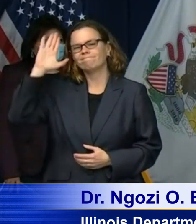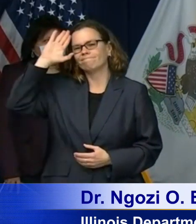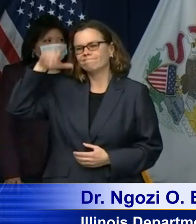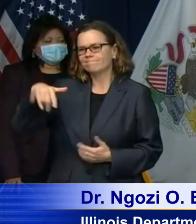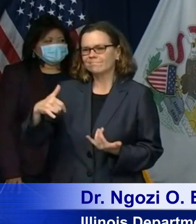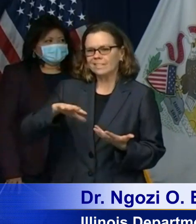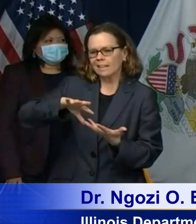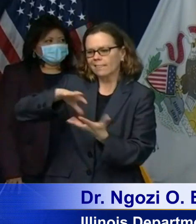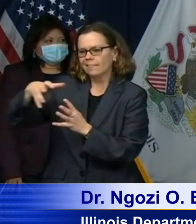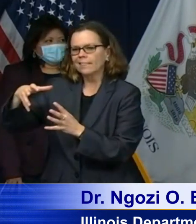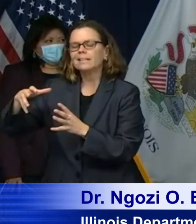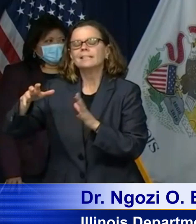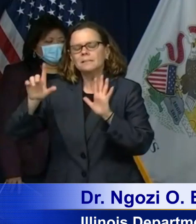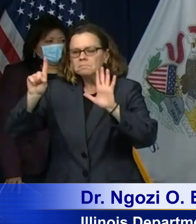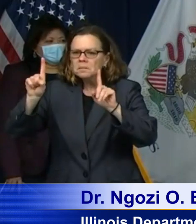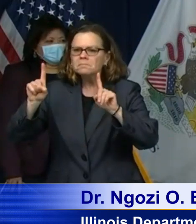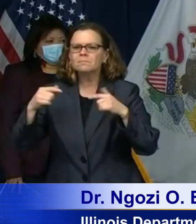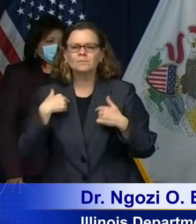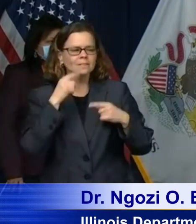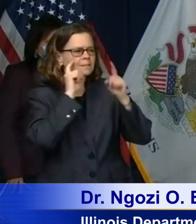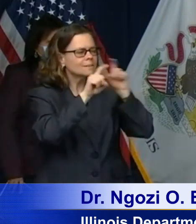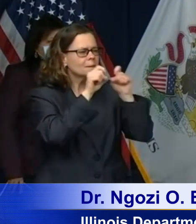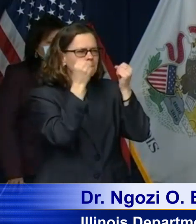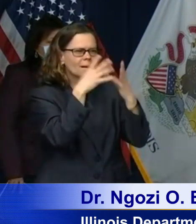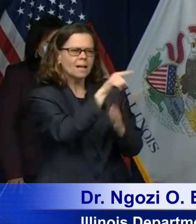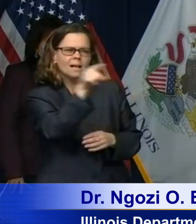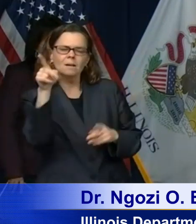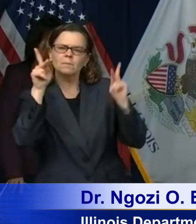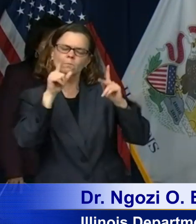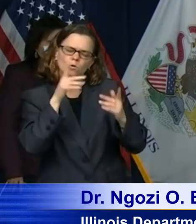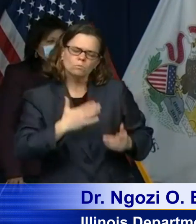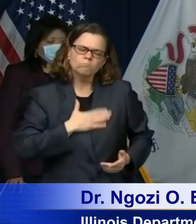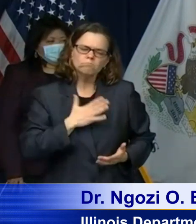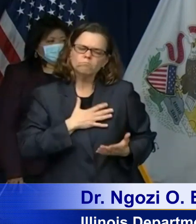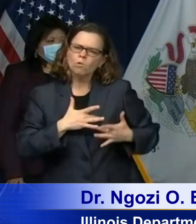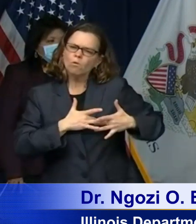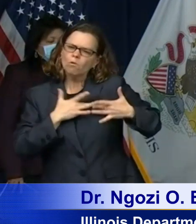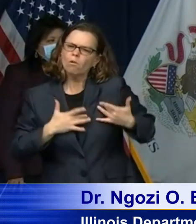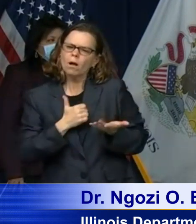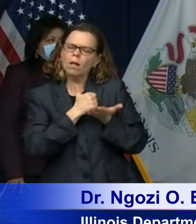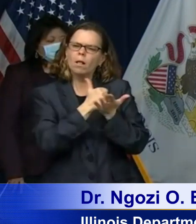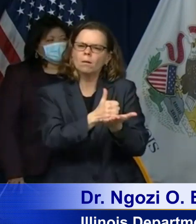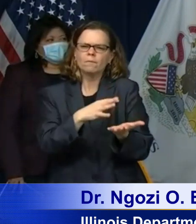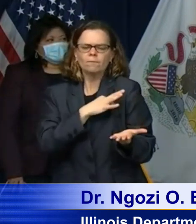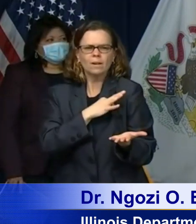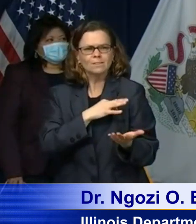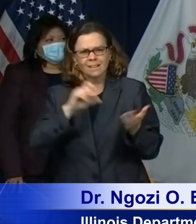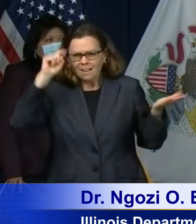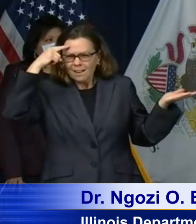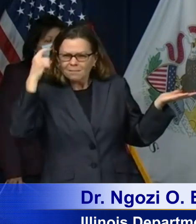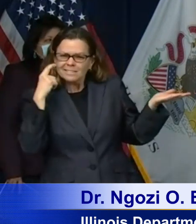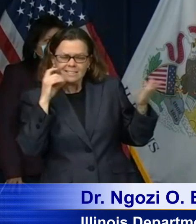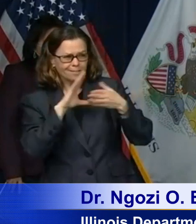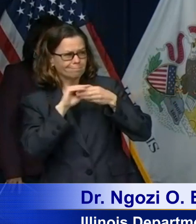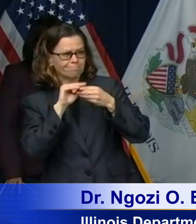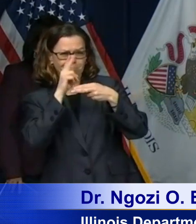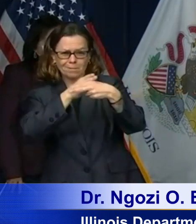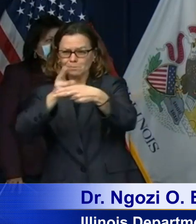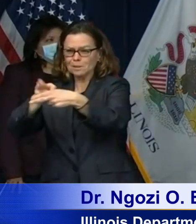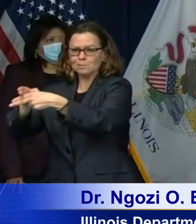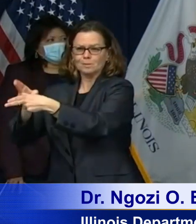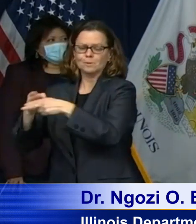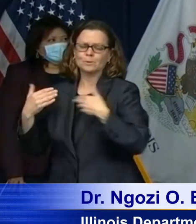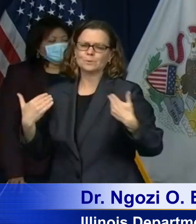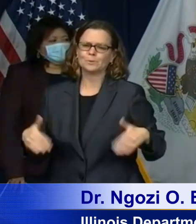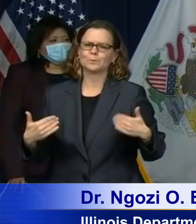stepping up and you heard many examples from the governor following the governor's charge to make sure that we have more and